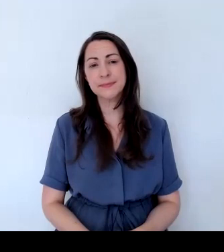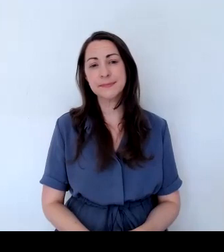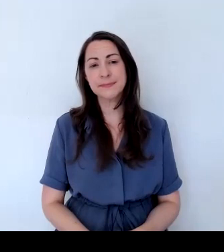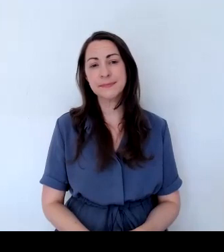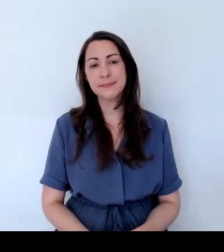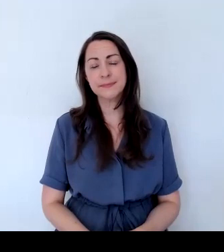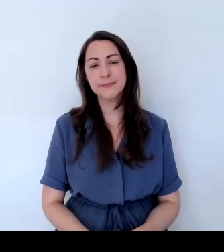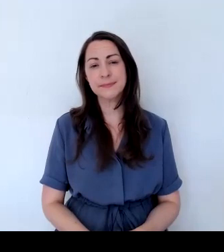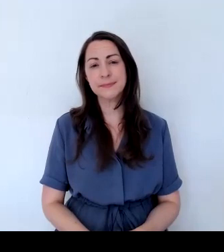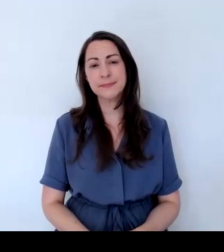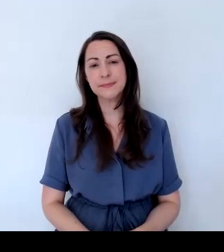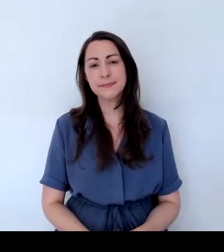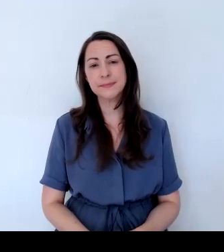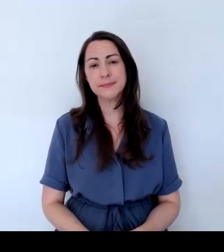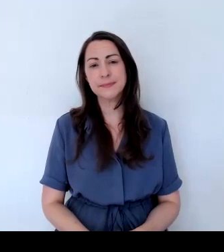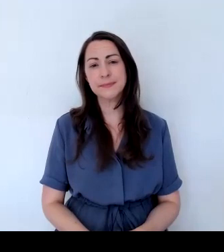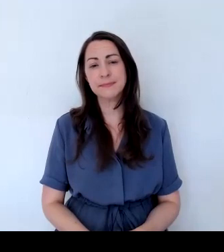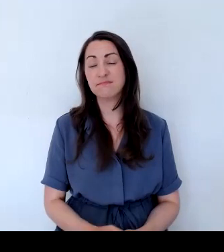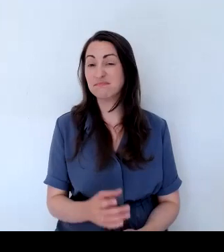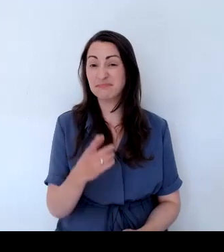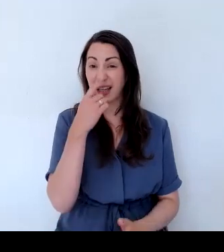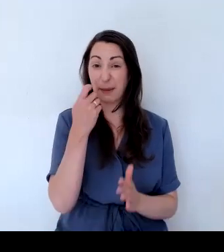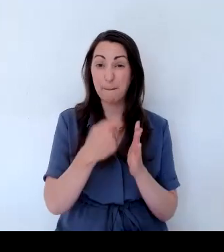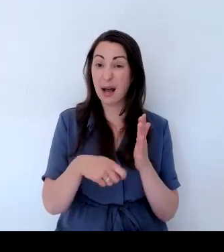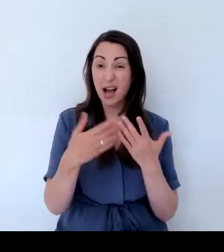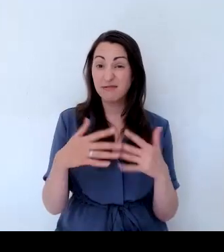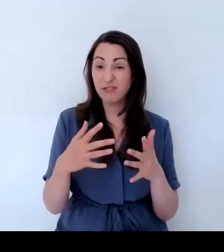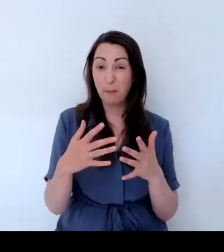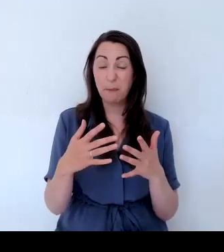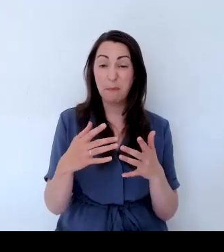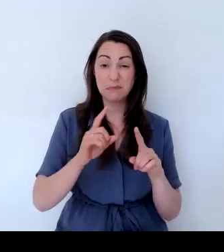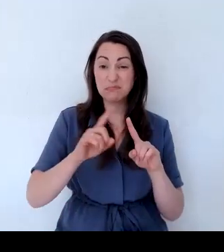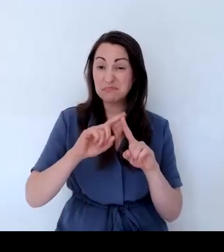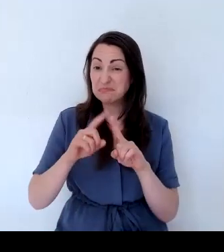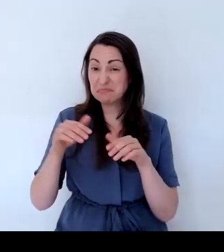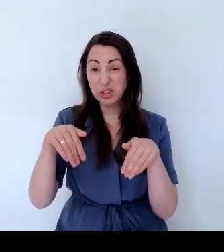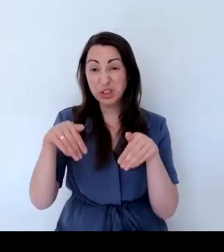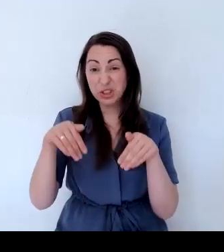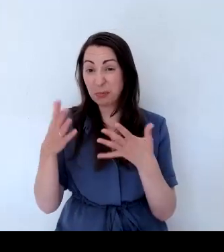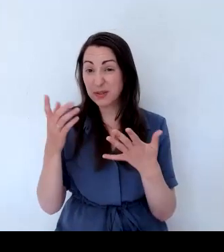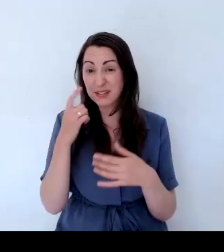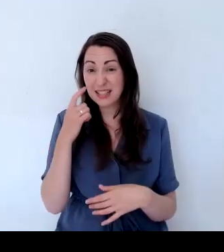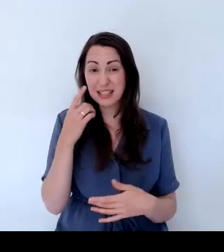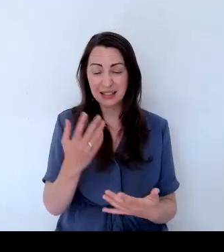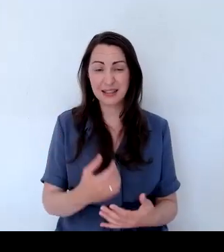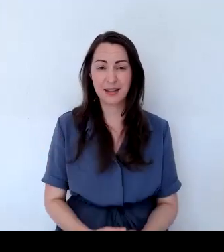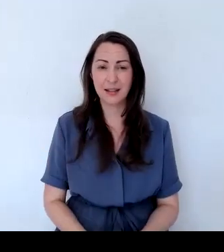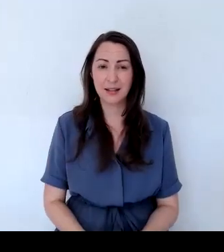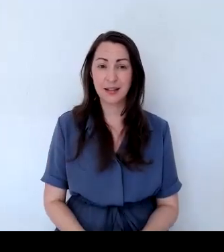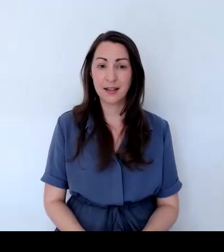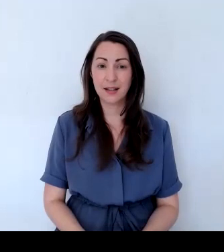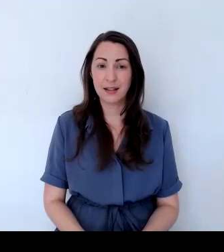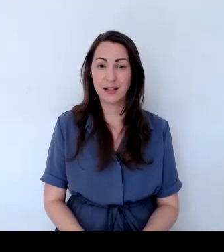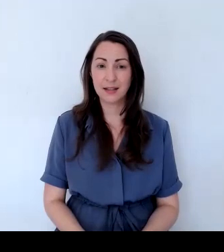Lots of hardware stores that can be used year after year. don't feel,